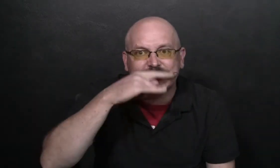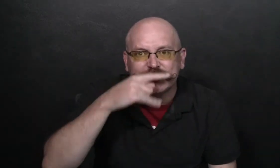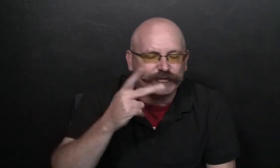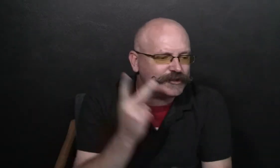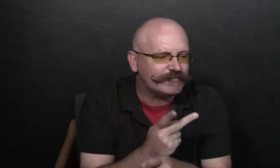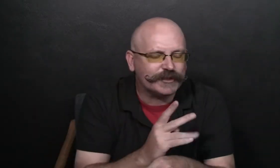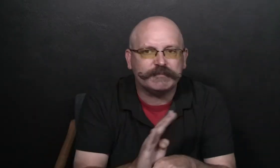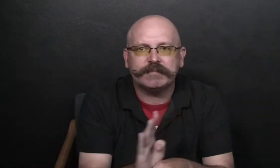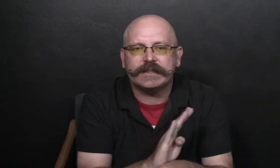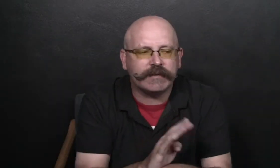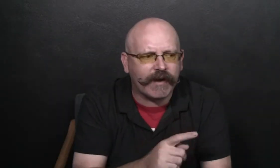the kids.